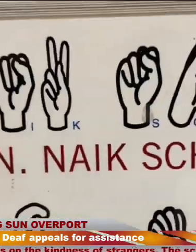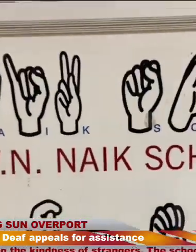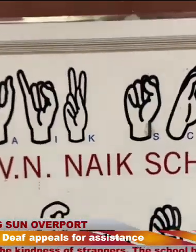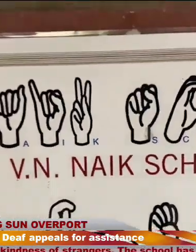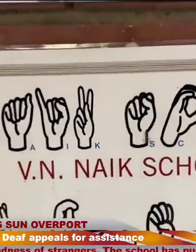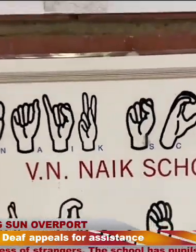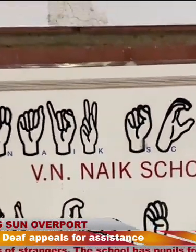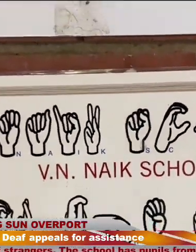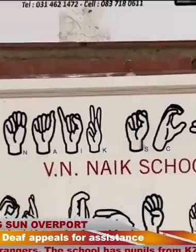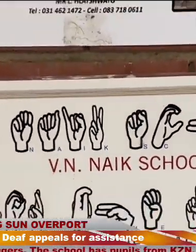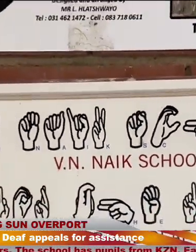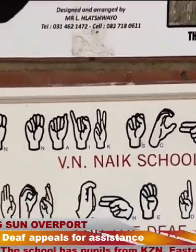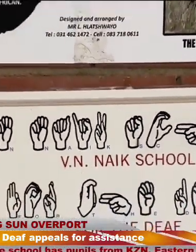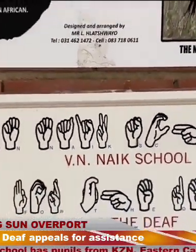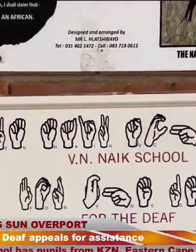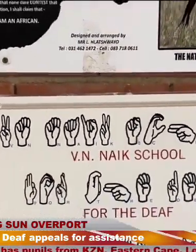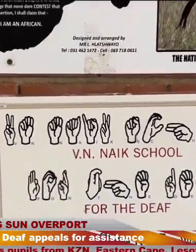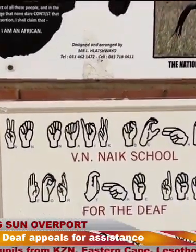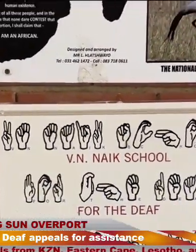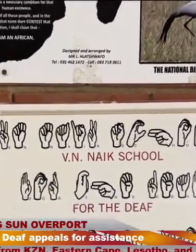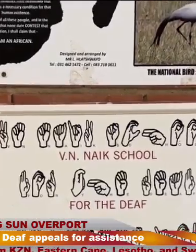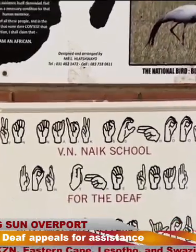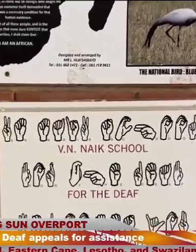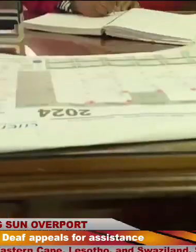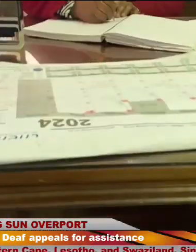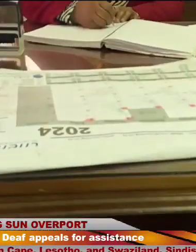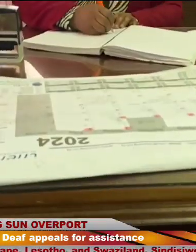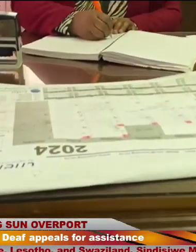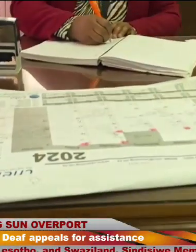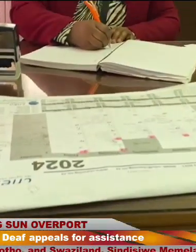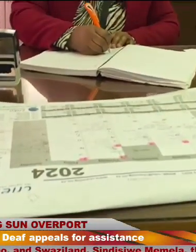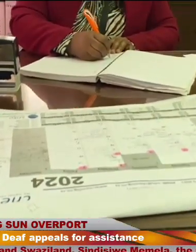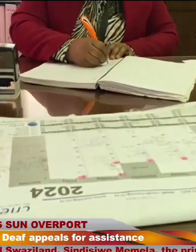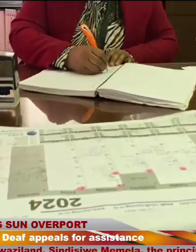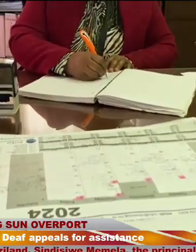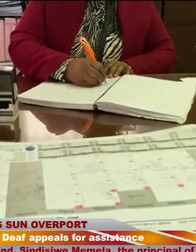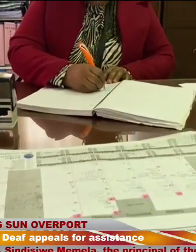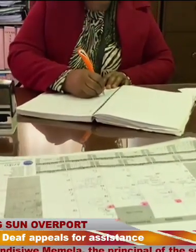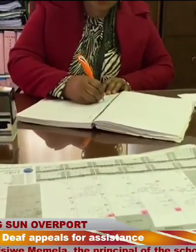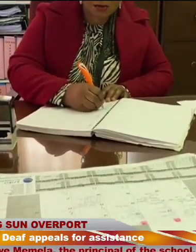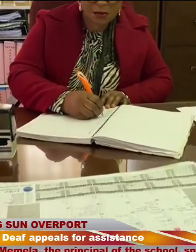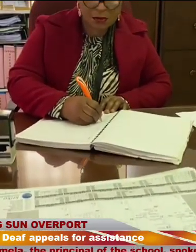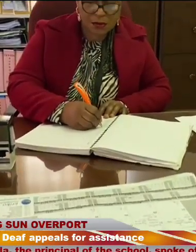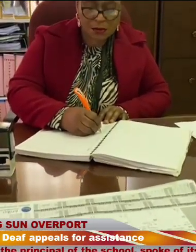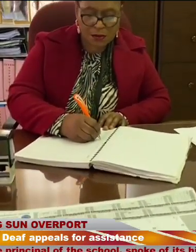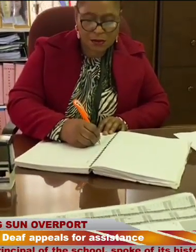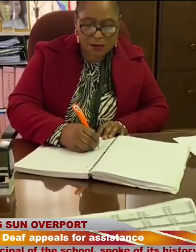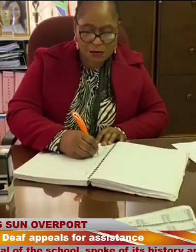The school has pupils from Kezden, Eastern Cape, Lesotho and Swaziland. Cindy Siwememela, the principal of the school, spoke of its history and some of the